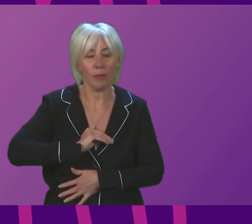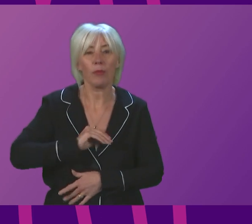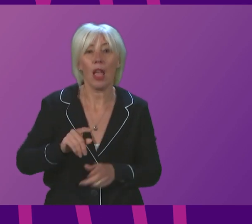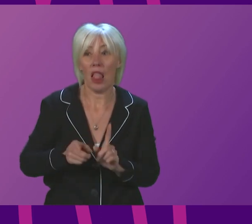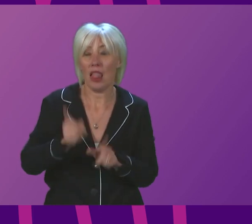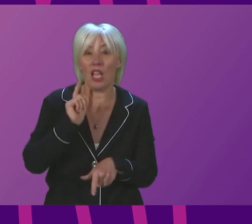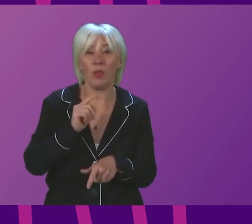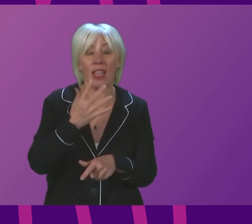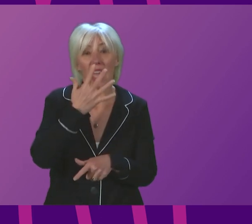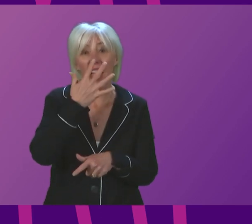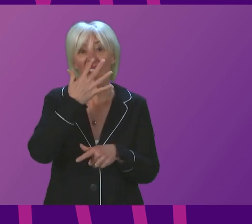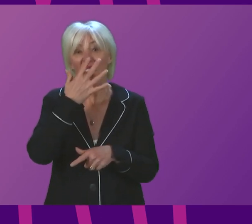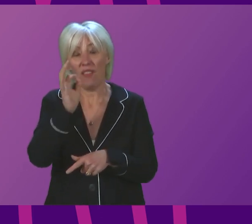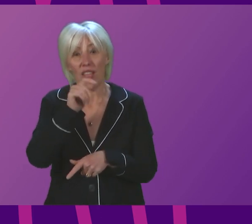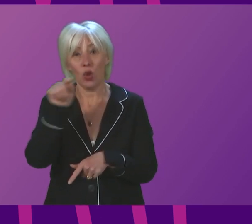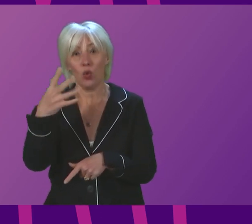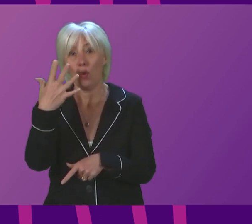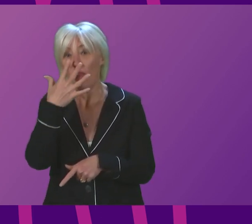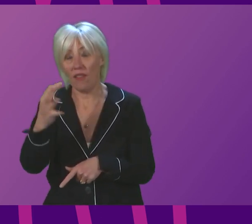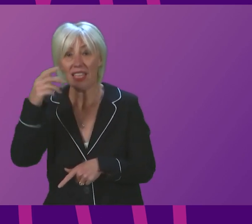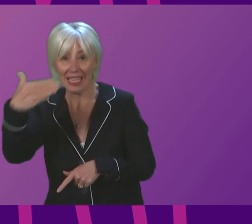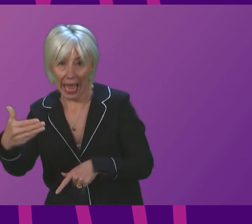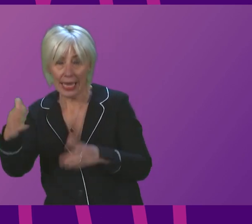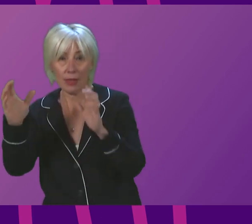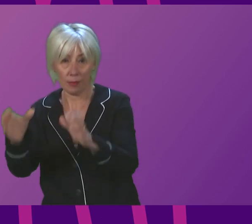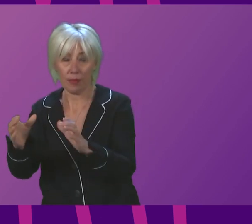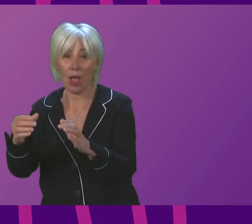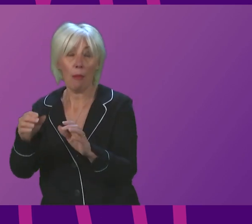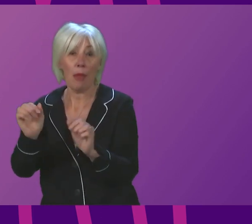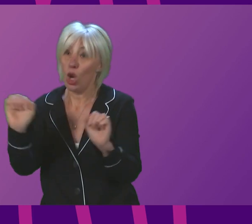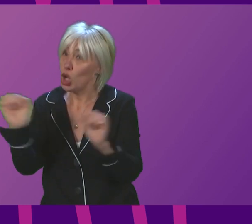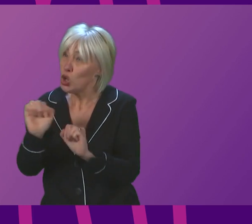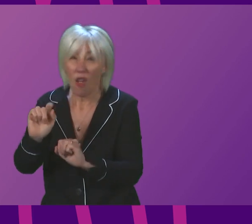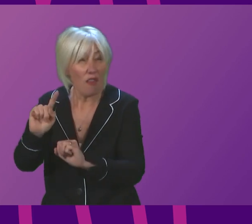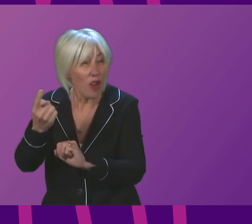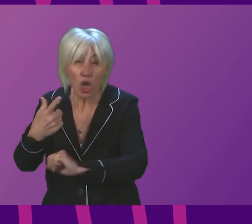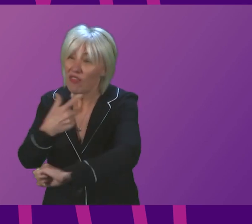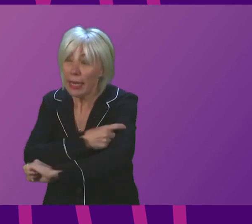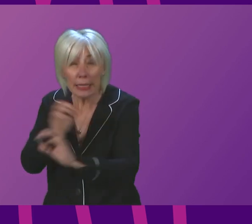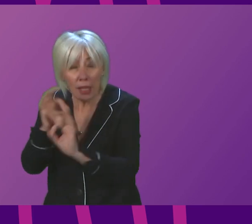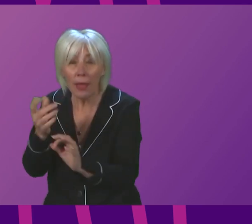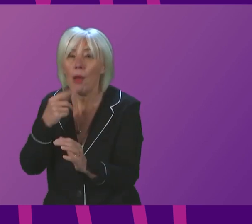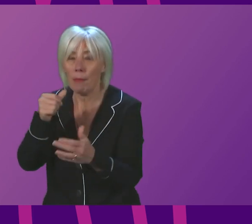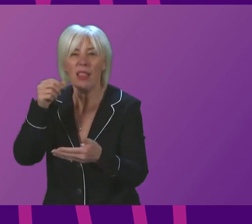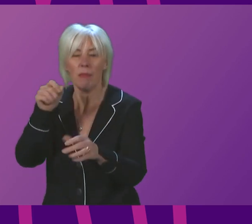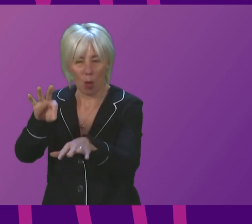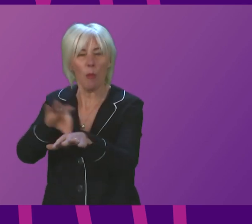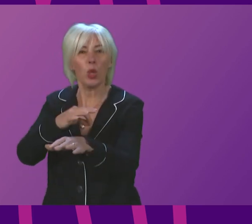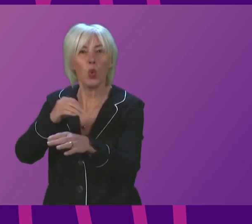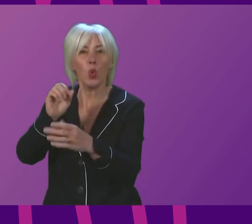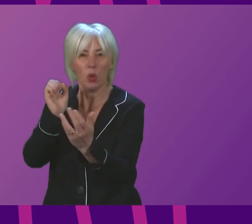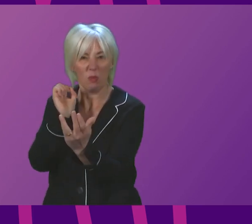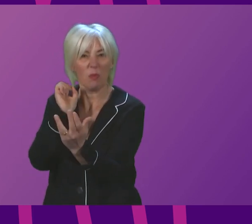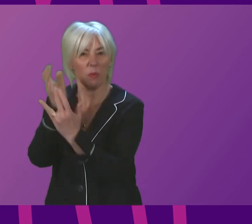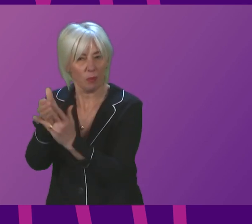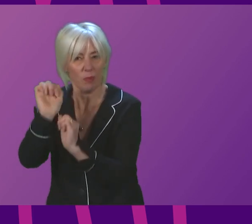all 50 to 59-year-olds who have not yet been vaccinated at all. A similar letter has been issued over the course of this week to everyone between